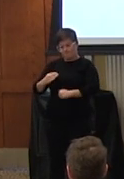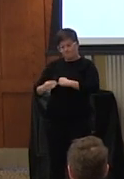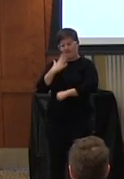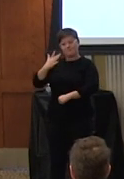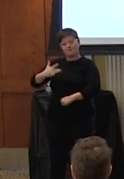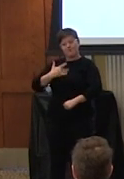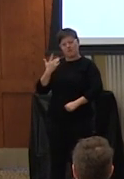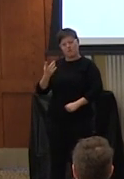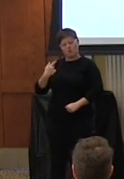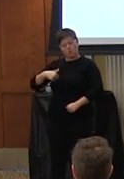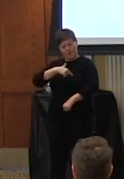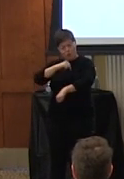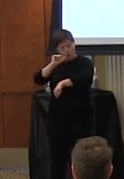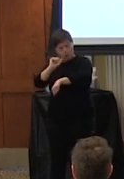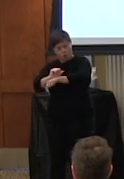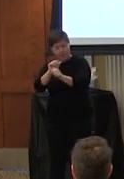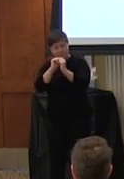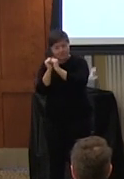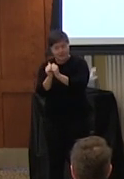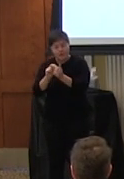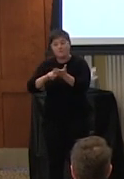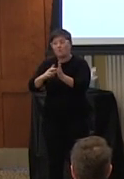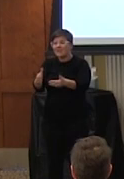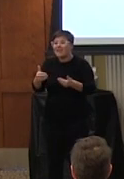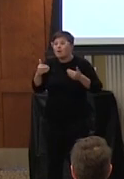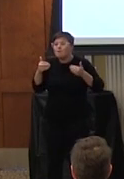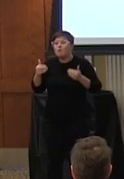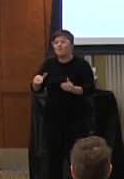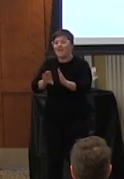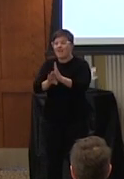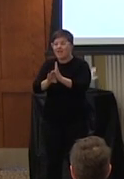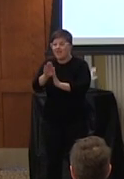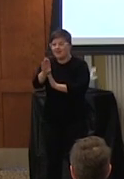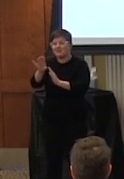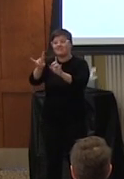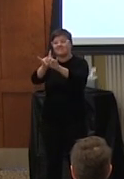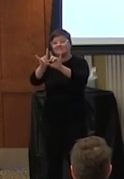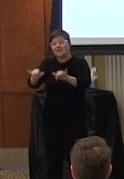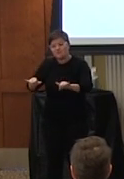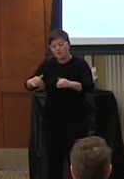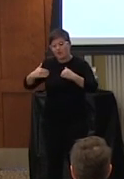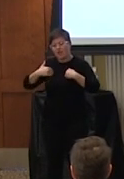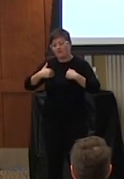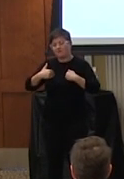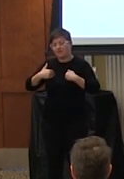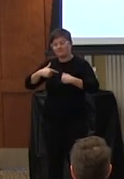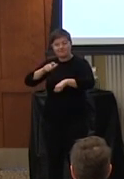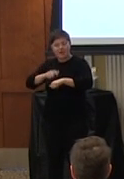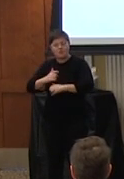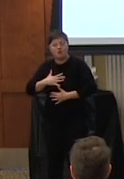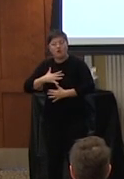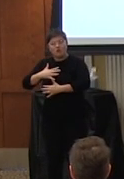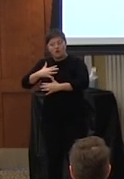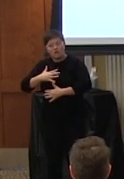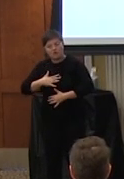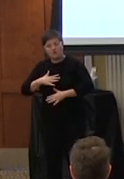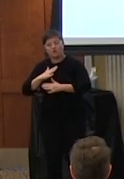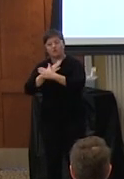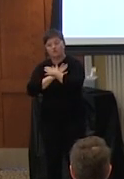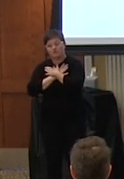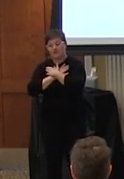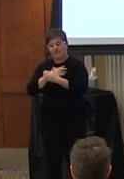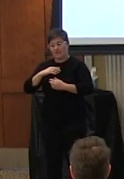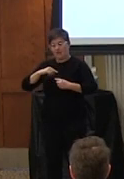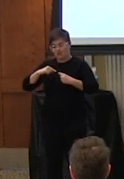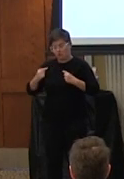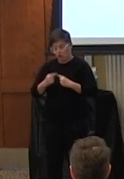we can move ahead while we also have some time to catch our breaths and heal